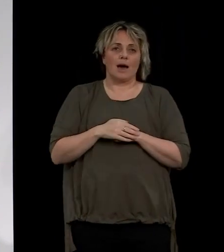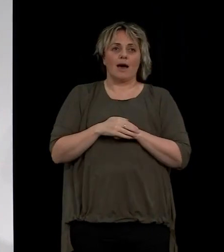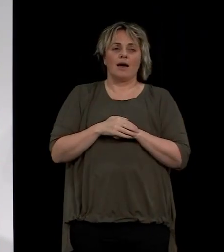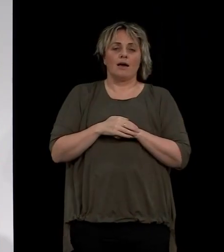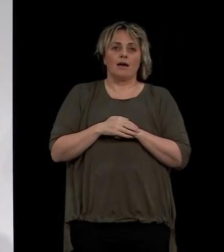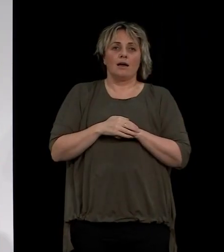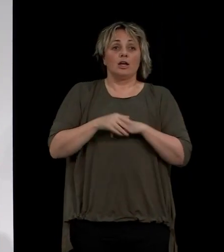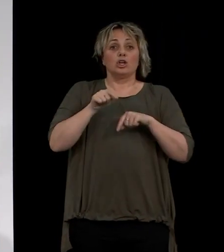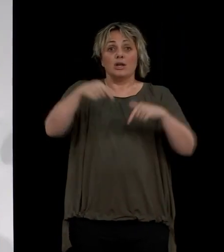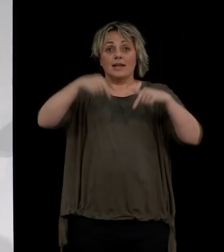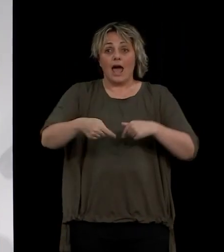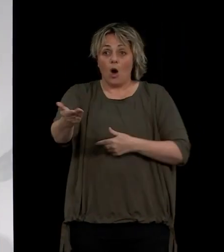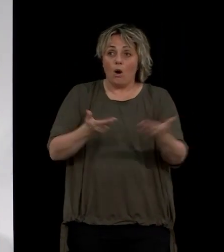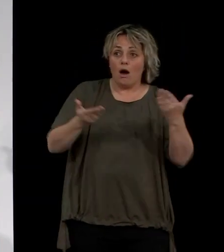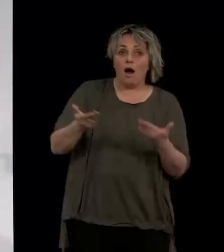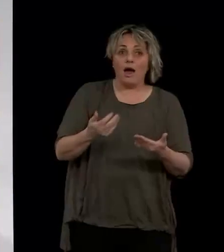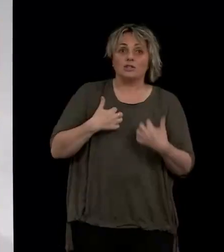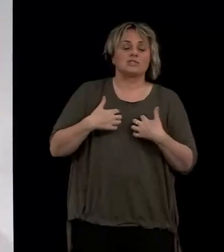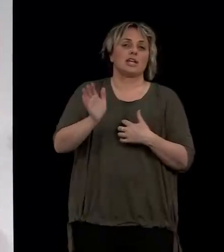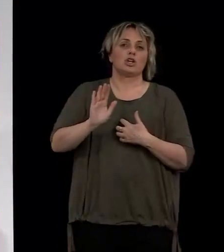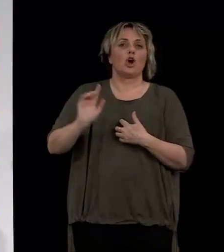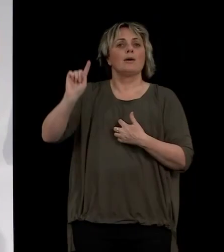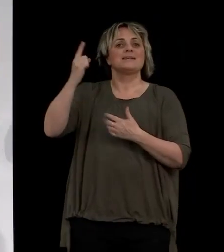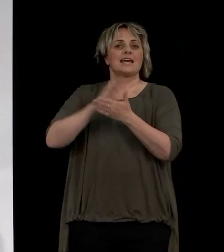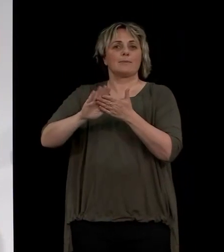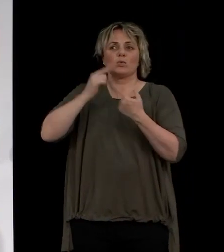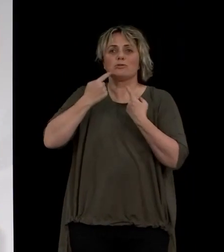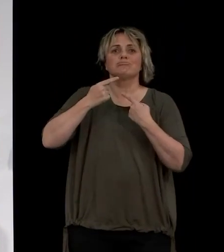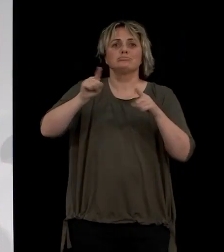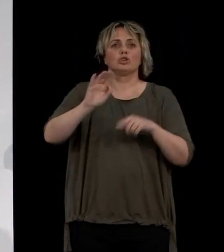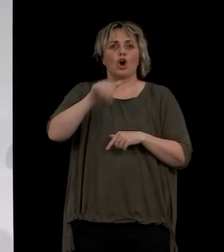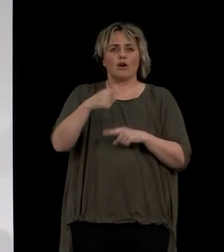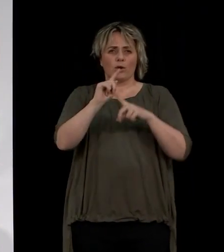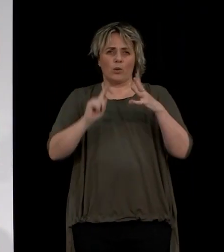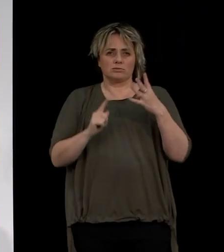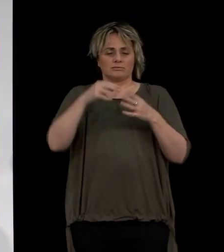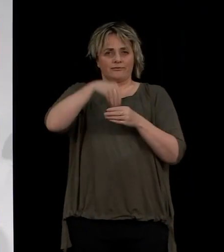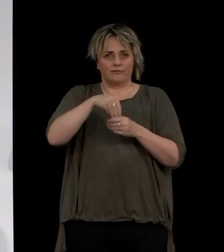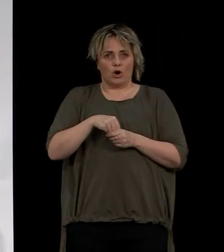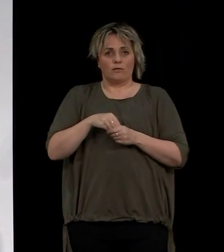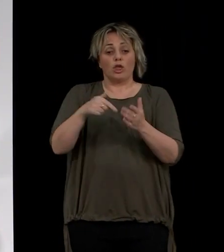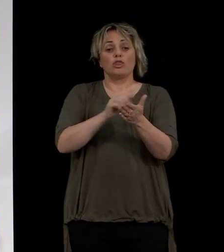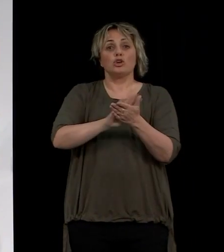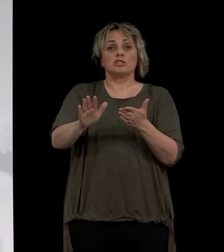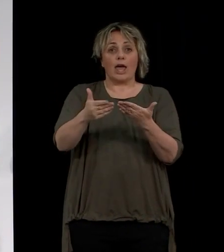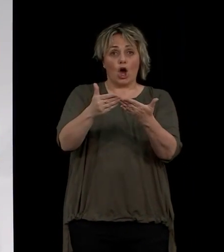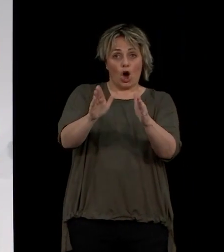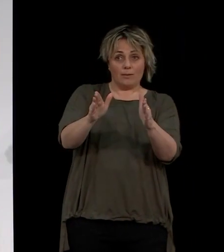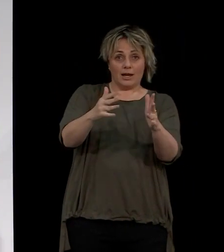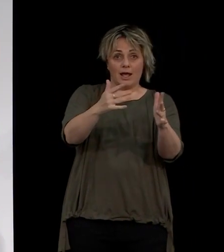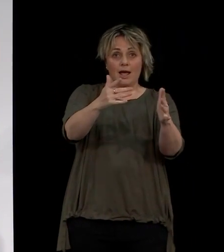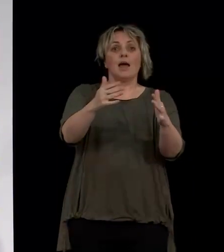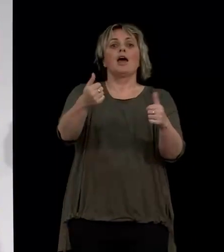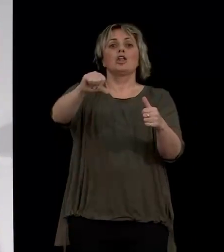Expressions of Interest now. Minister Hipkins will set out all the details on Wednesday. Expressions of Interest open on Thursday and will remain open